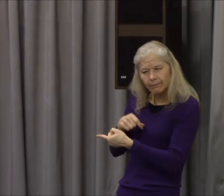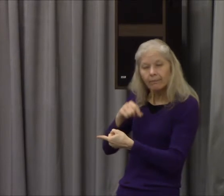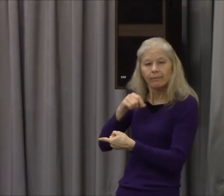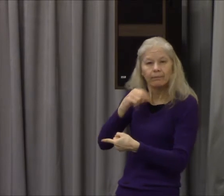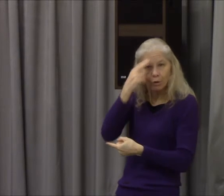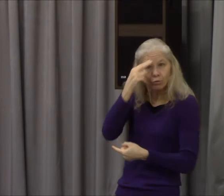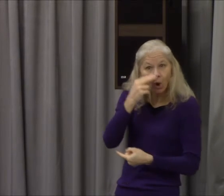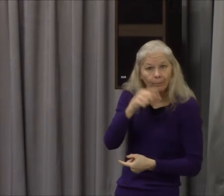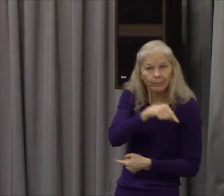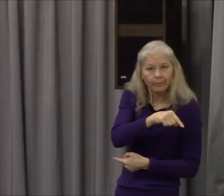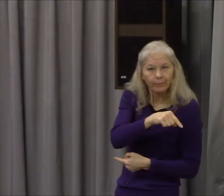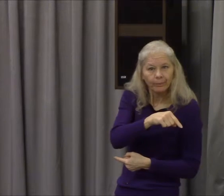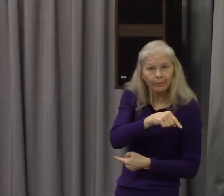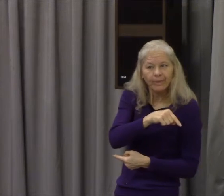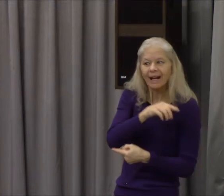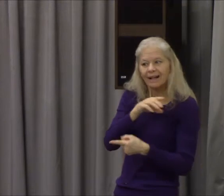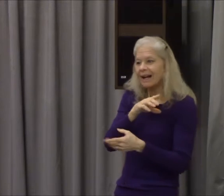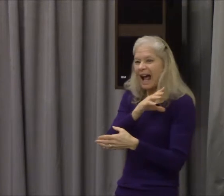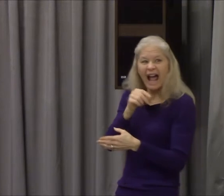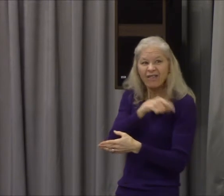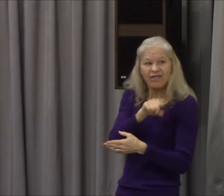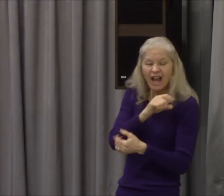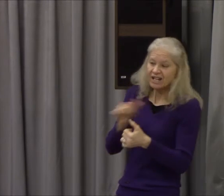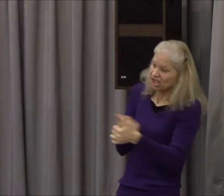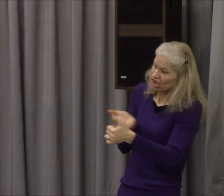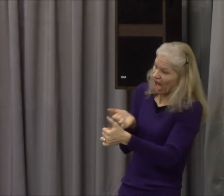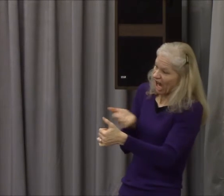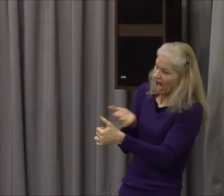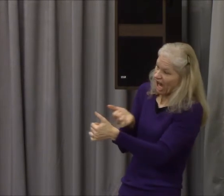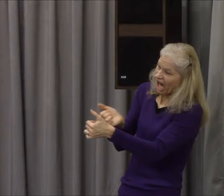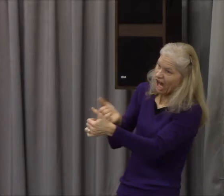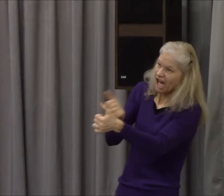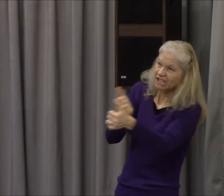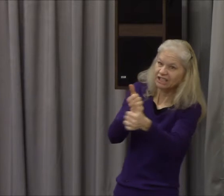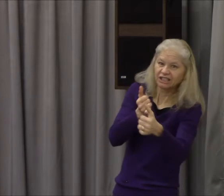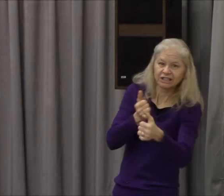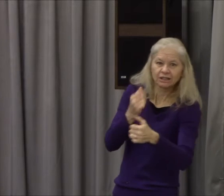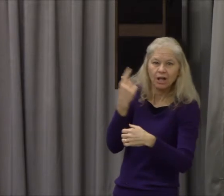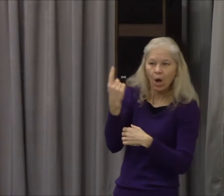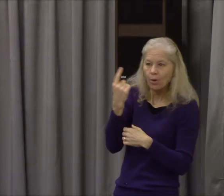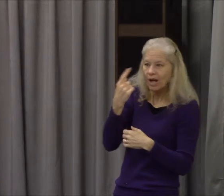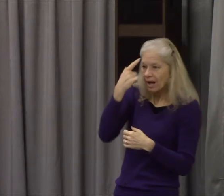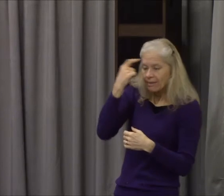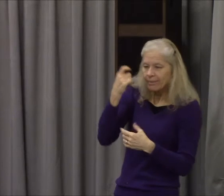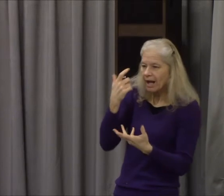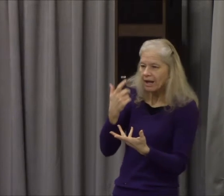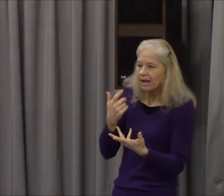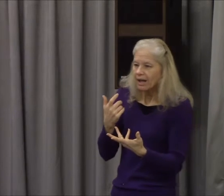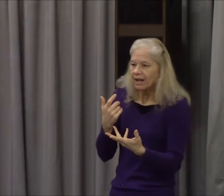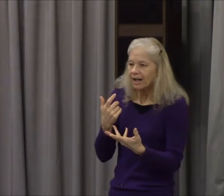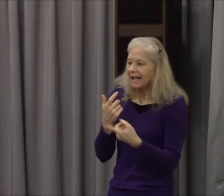and the unbelieving Roman historian refers to that they were following Christ